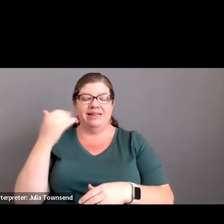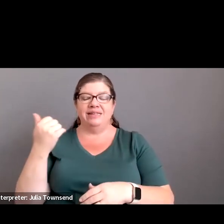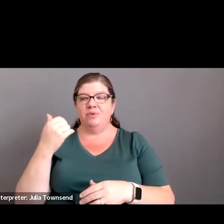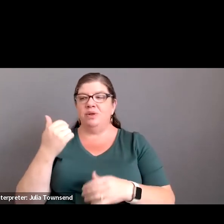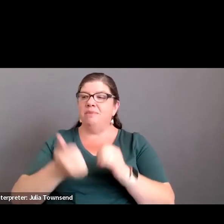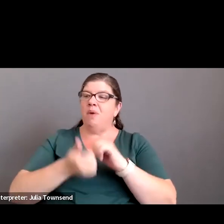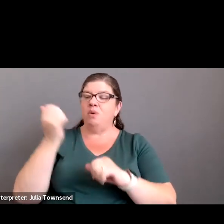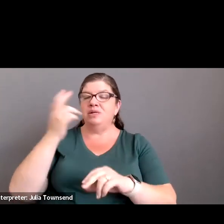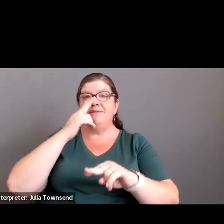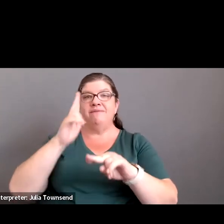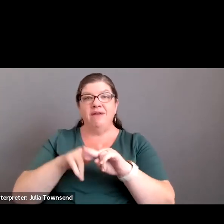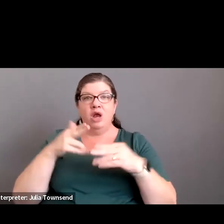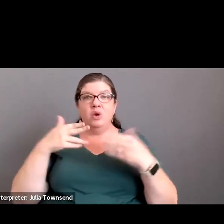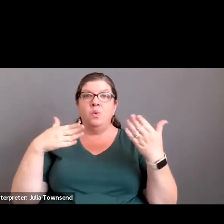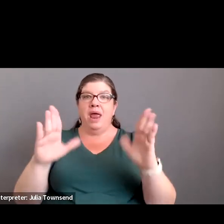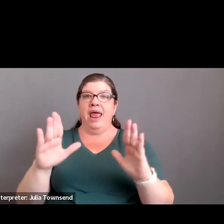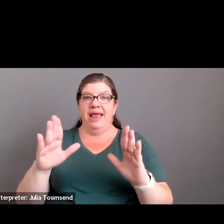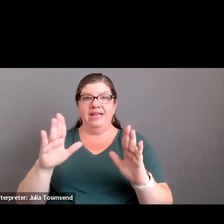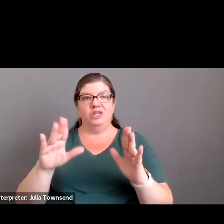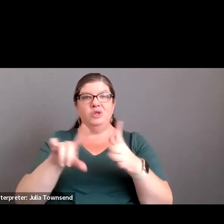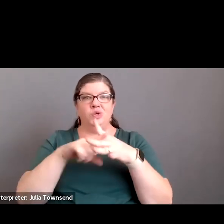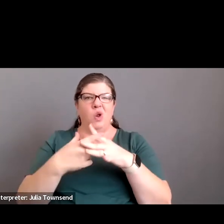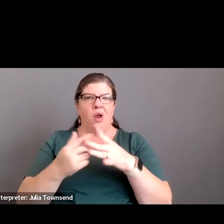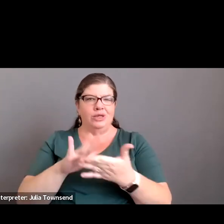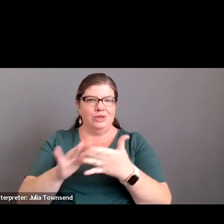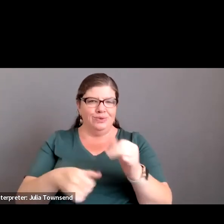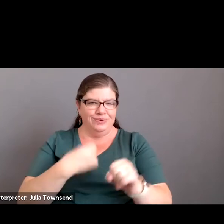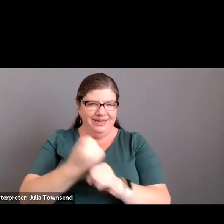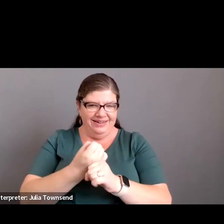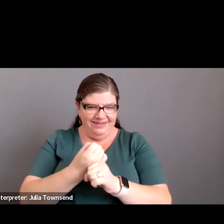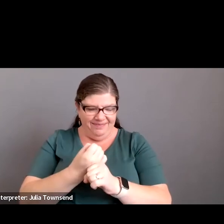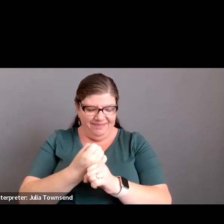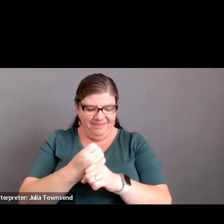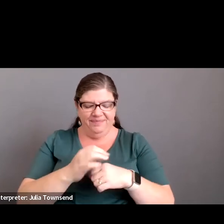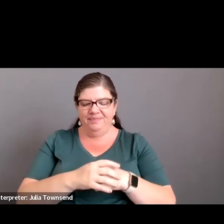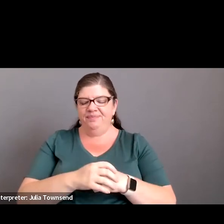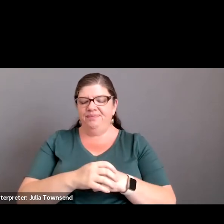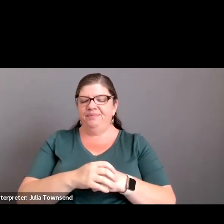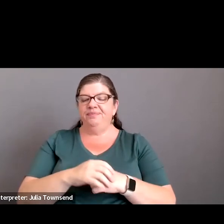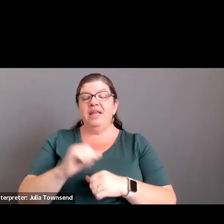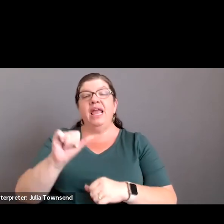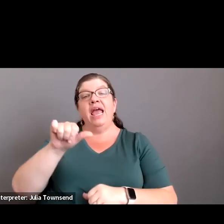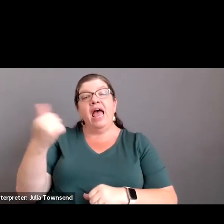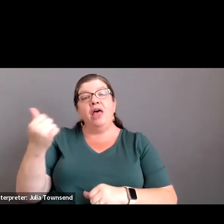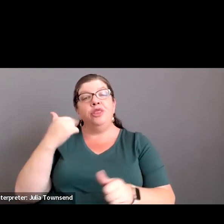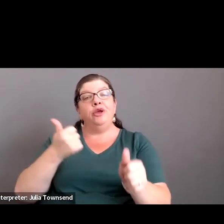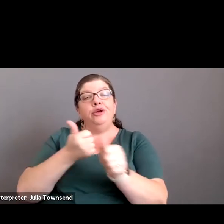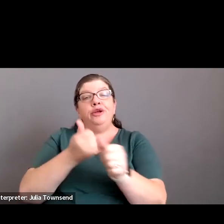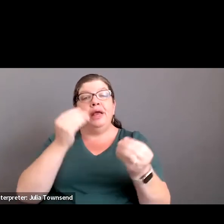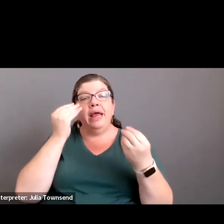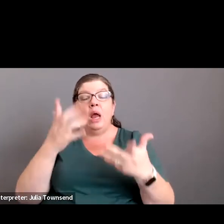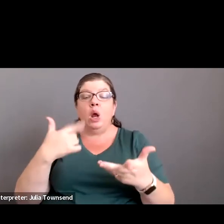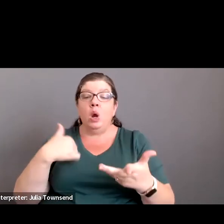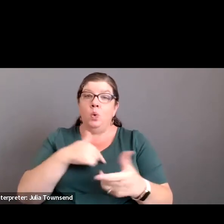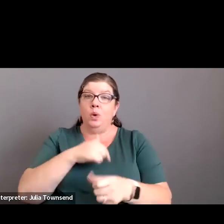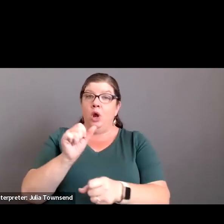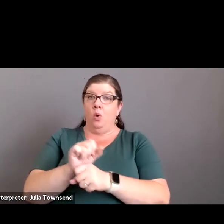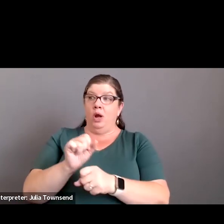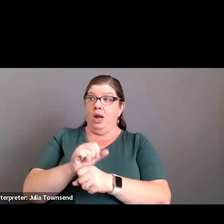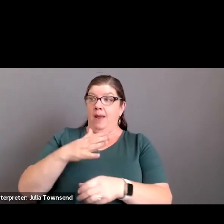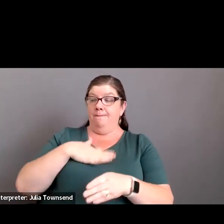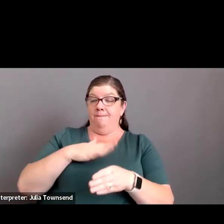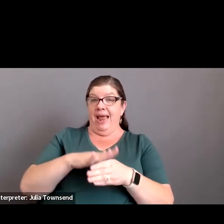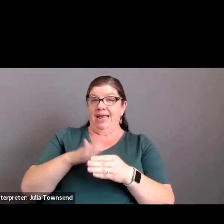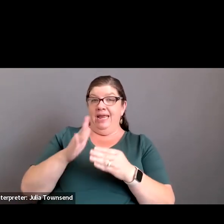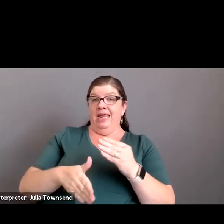the most fun ways that I've started off a school year. And some other updates is that we are working on, on my